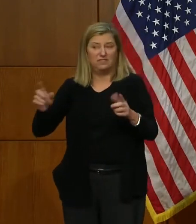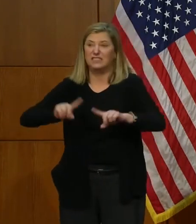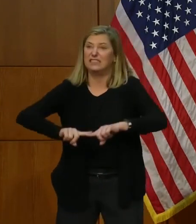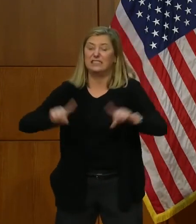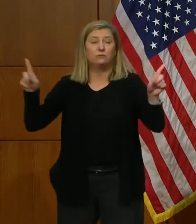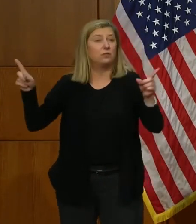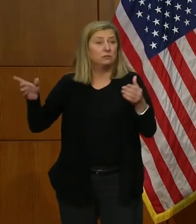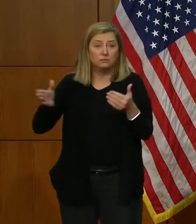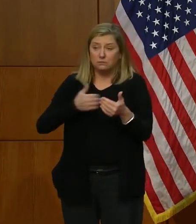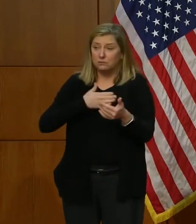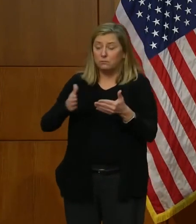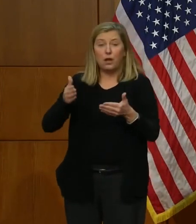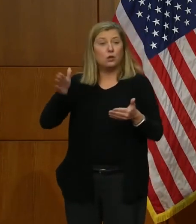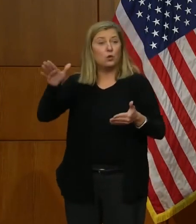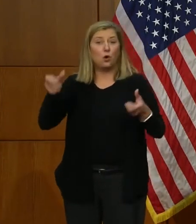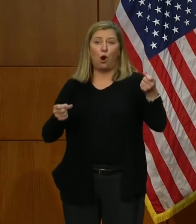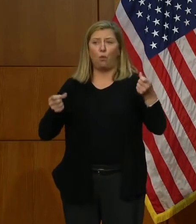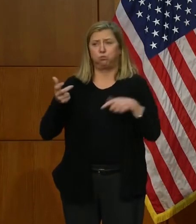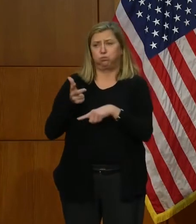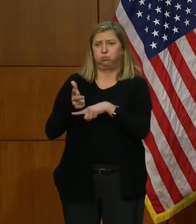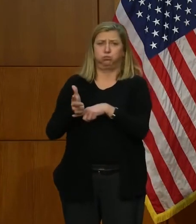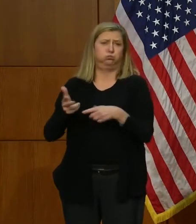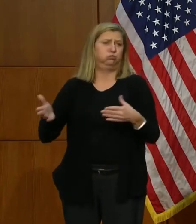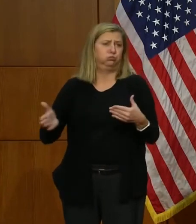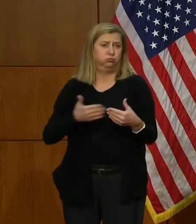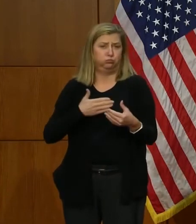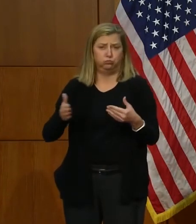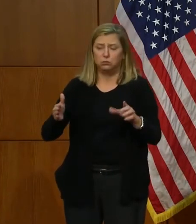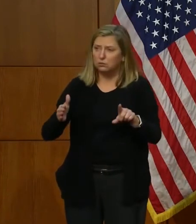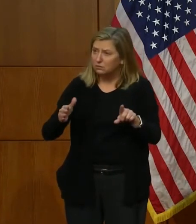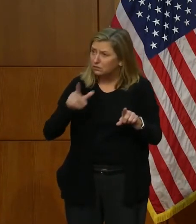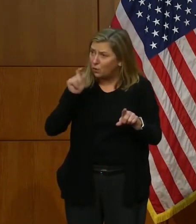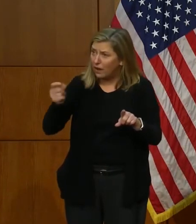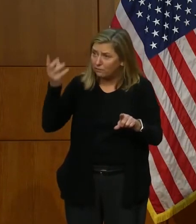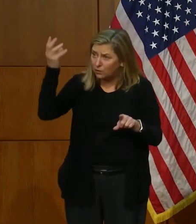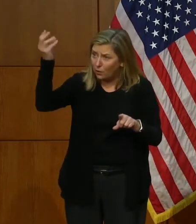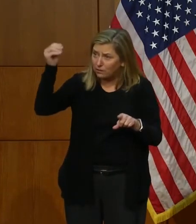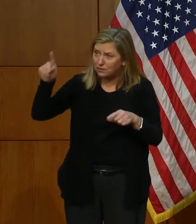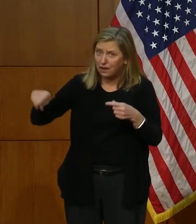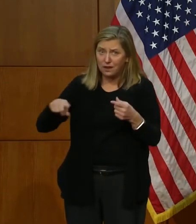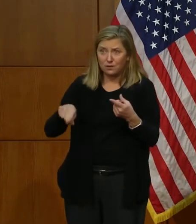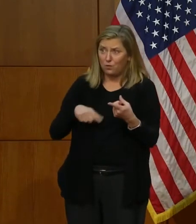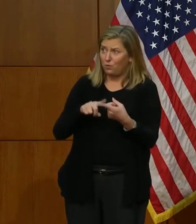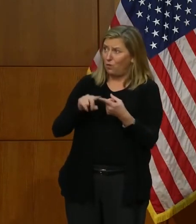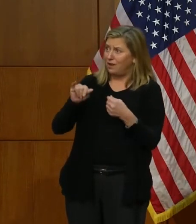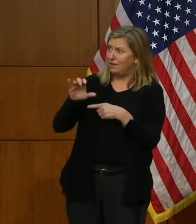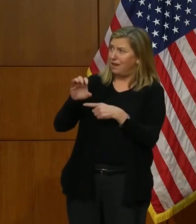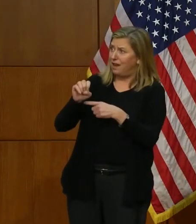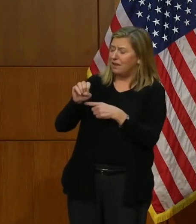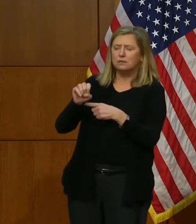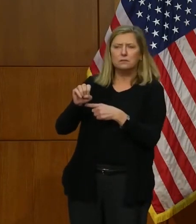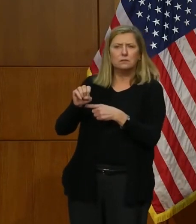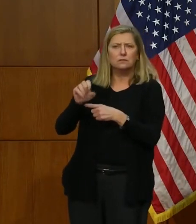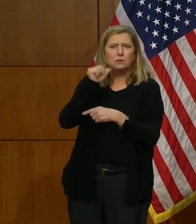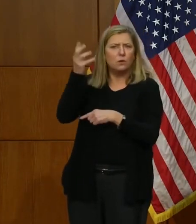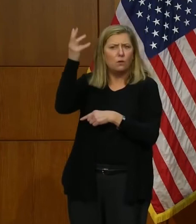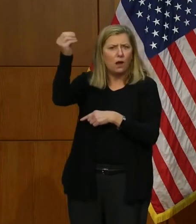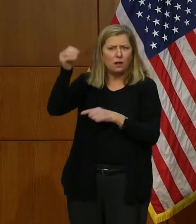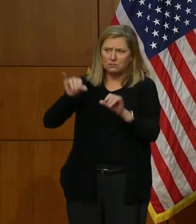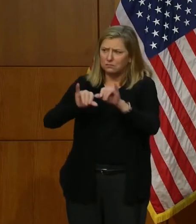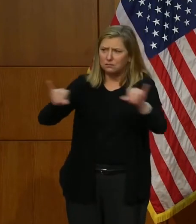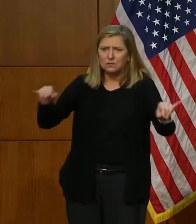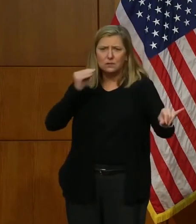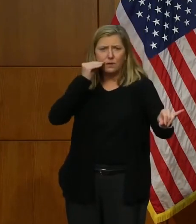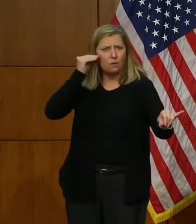of equipment you have, whether it's four-wheel drive or whatever, if you don't need to be out when there's ice on the roads, please stay at home. And it's